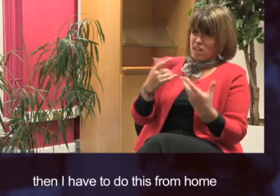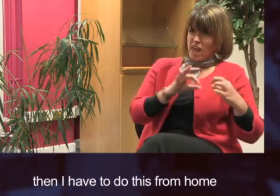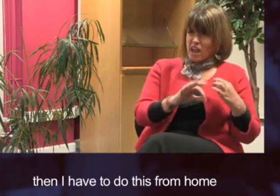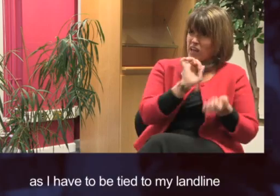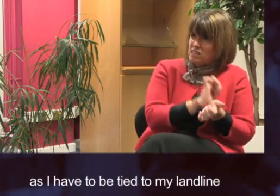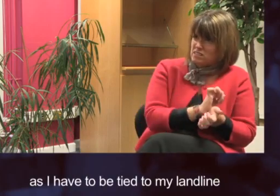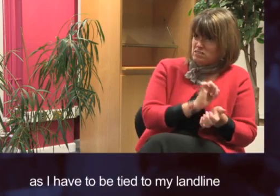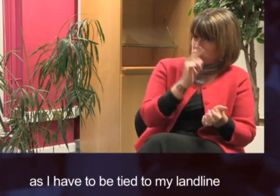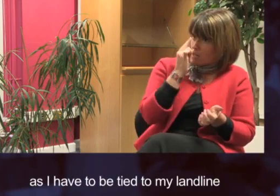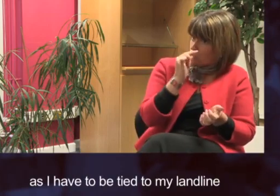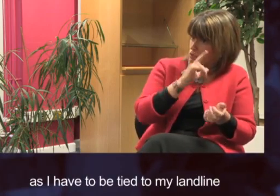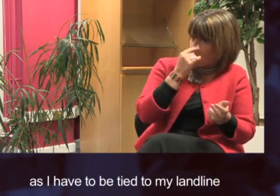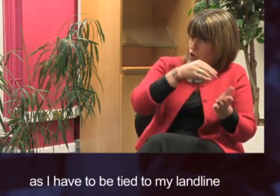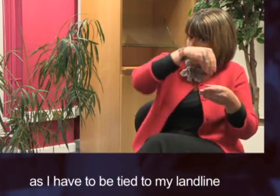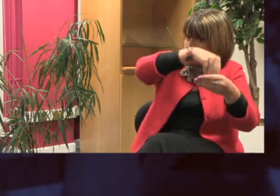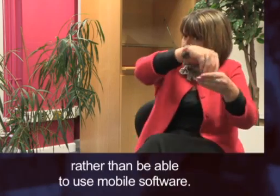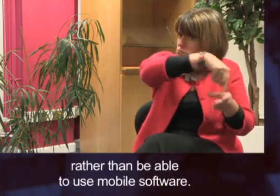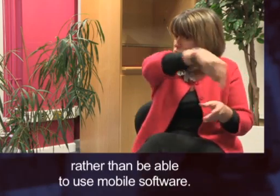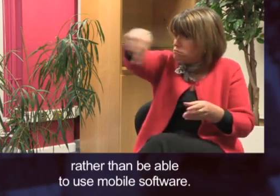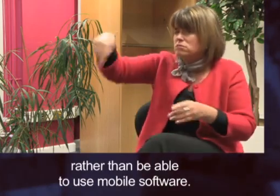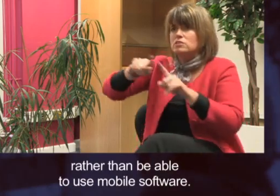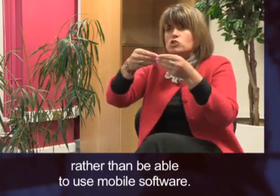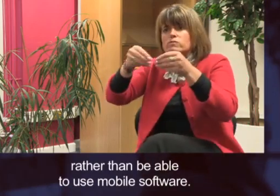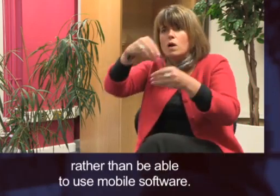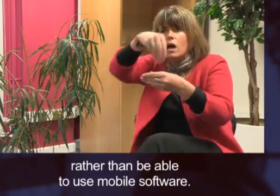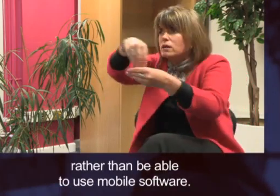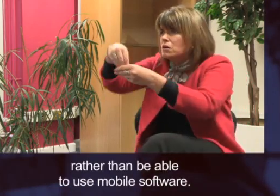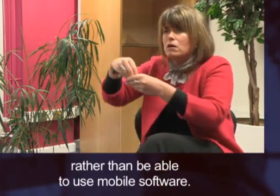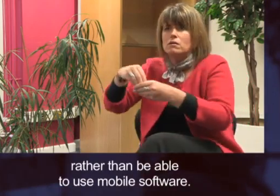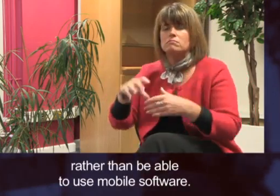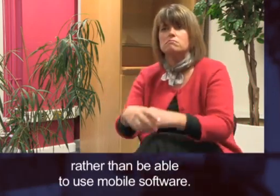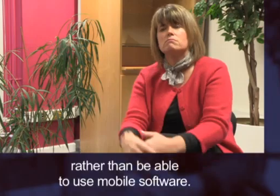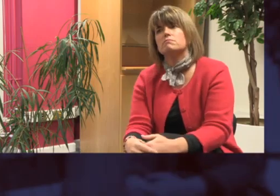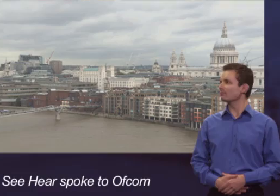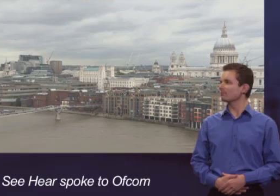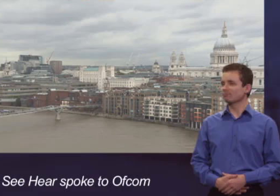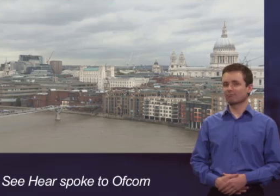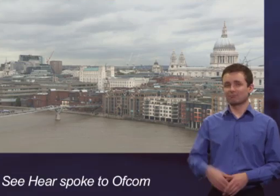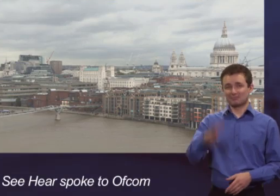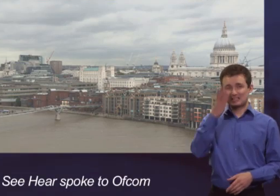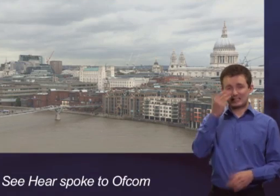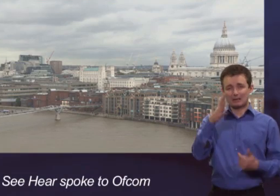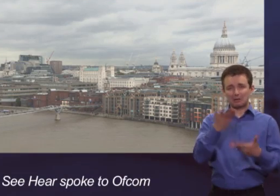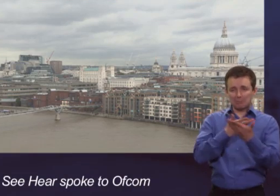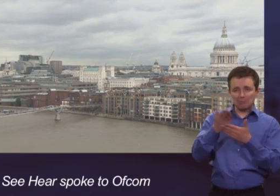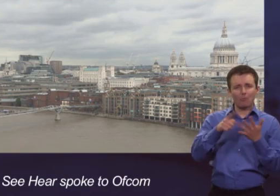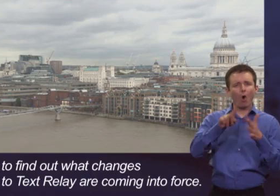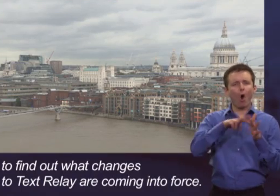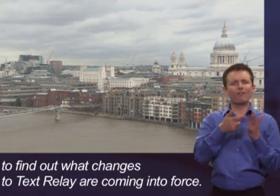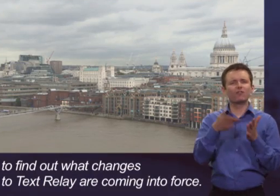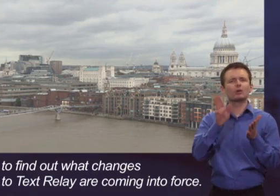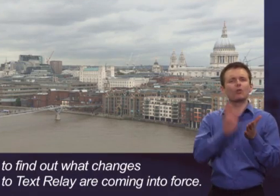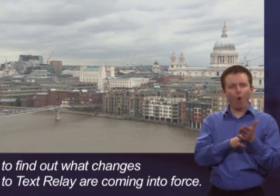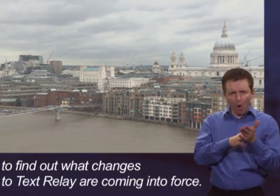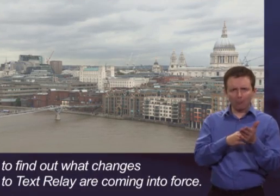this from home as I have to be tied to my landline rather than be able to use mobile software. C here spoke to Ofcom to